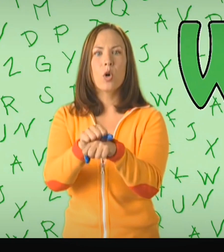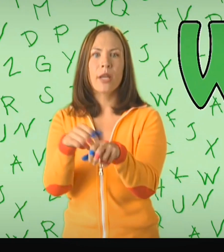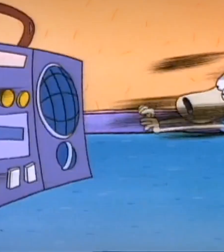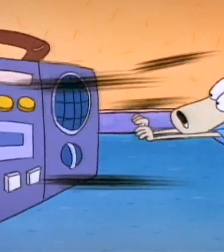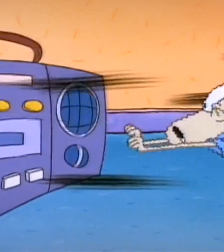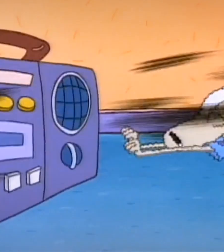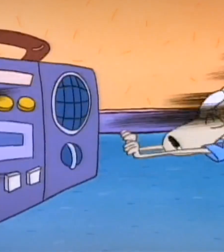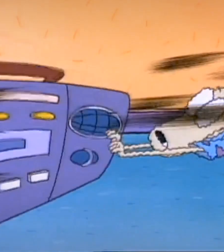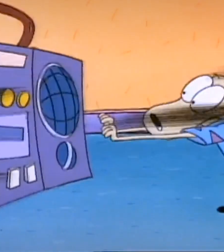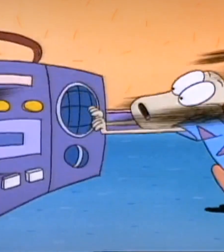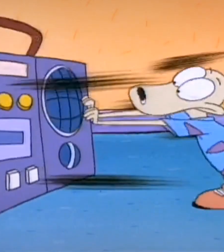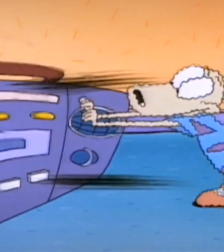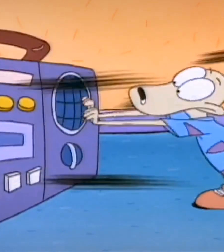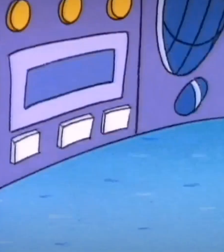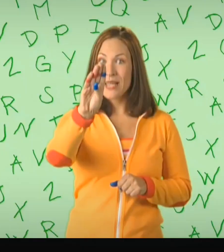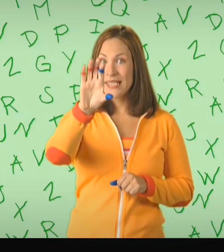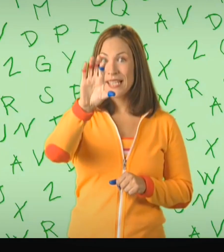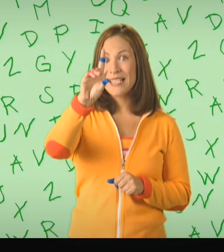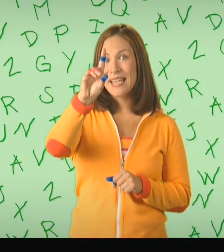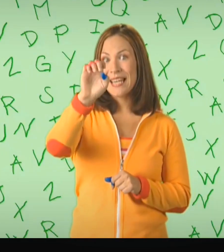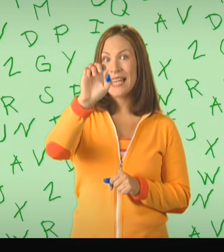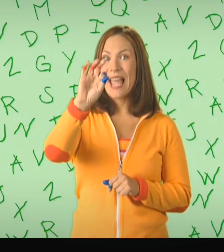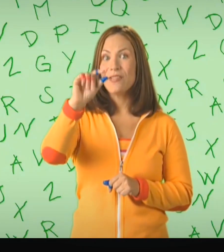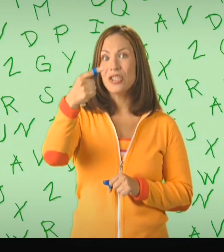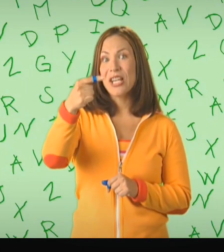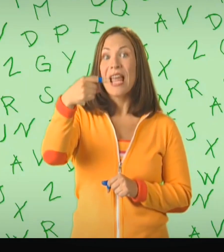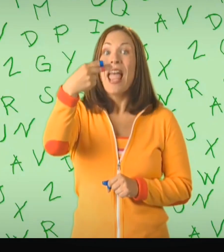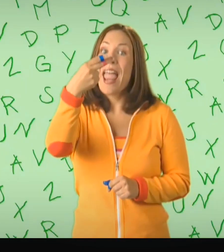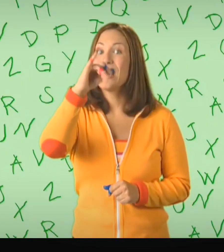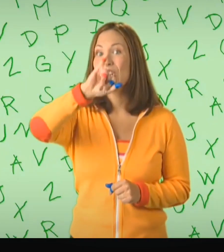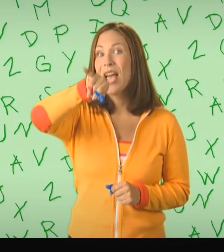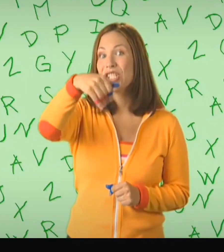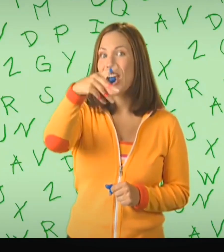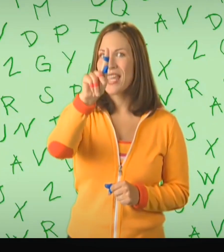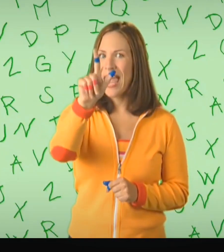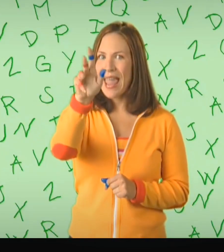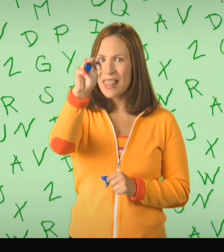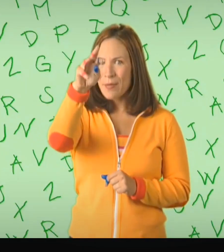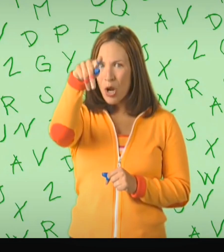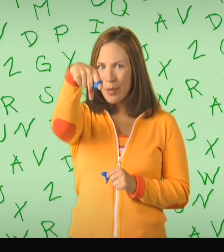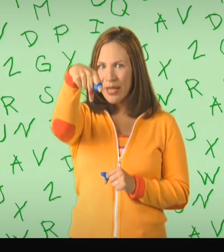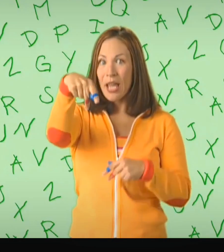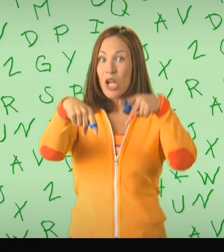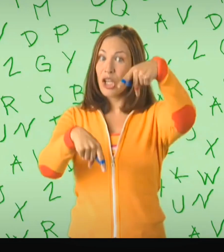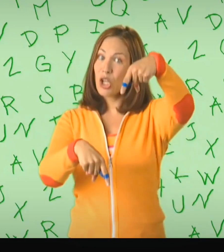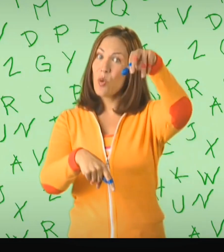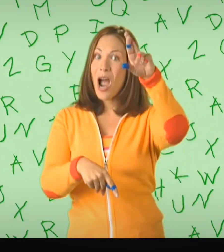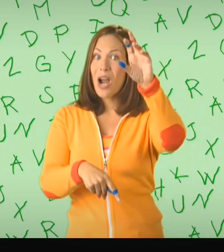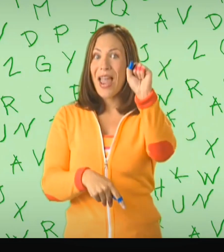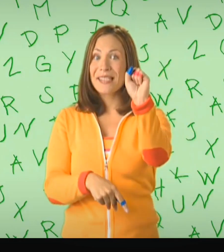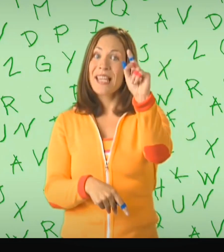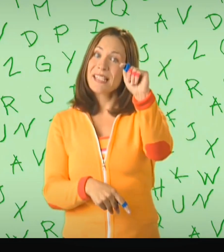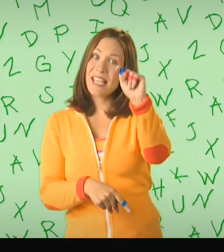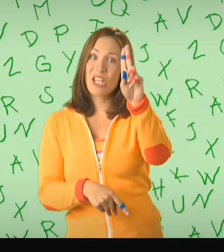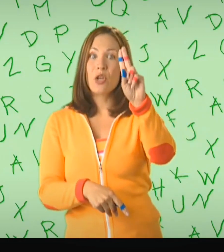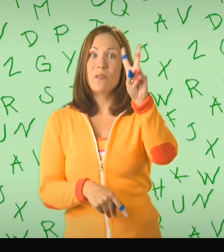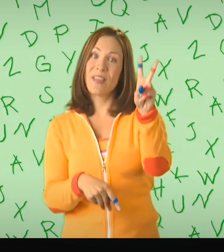Win A, C, D, E, F, G, H, I, J, K, L, M, O, P Q, R, T, V,